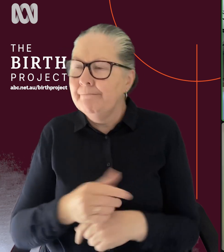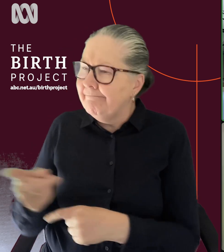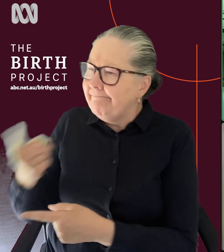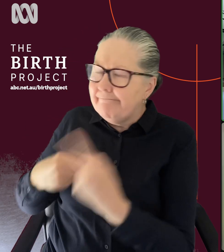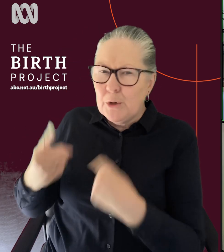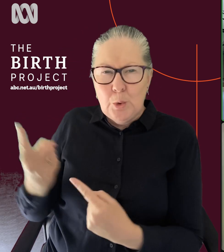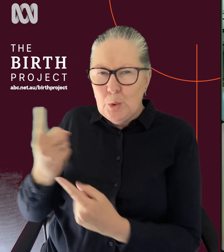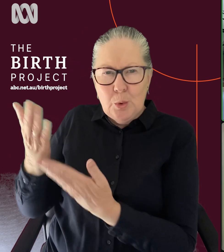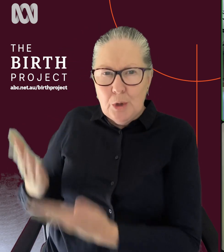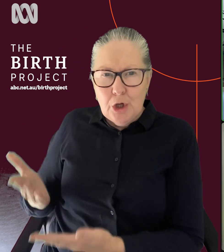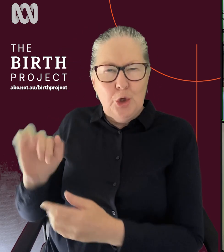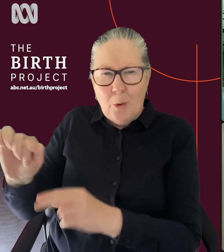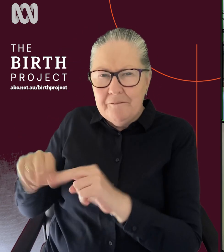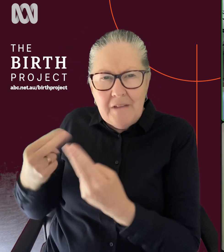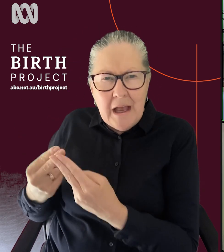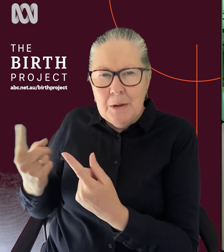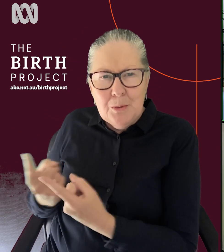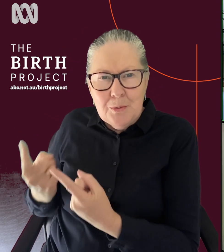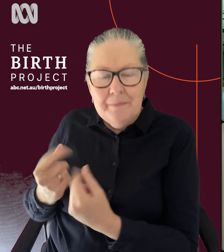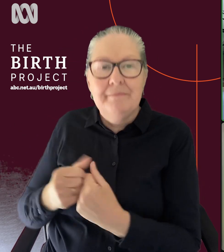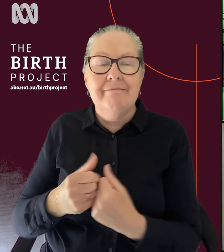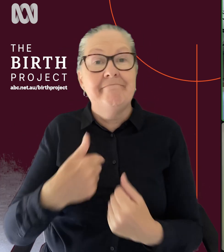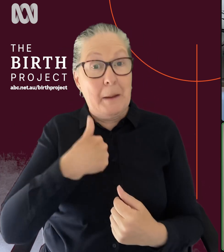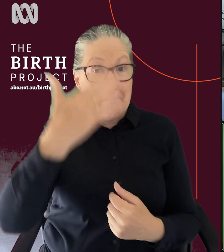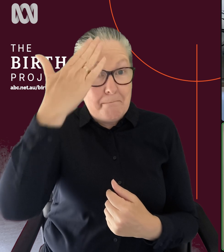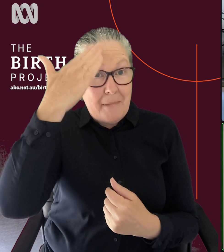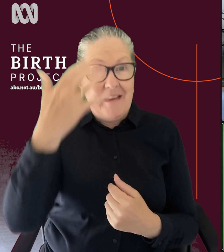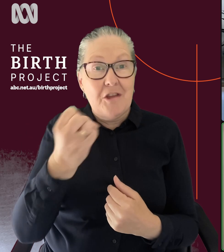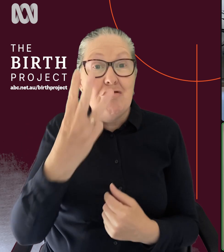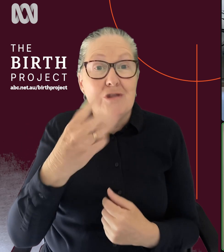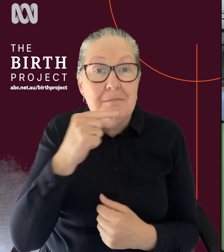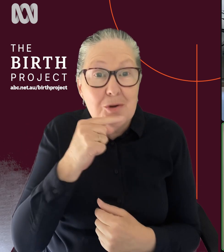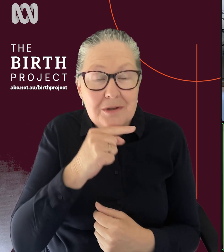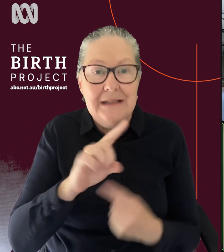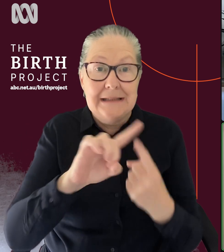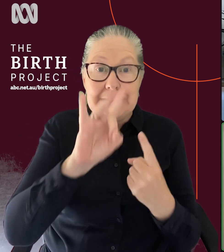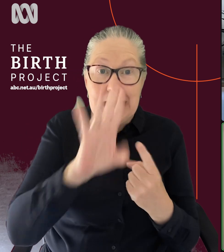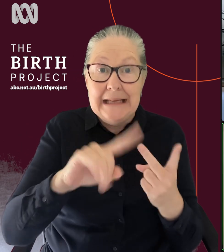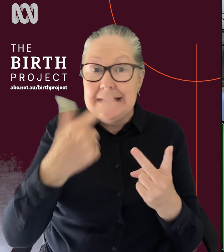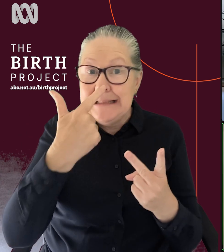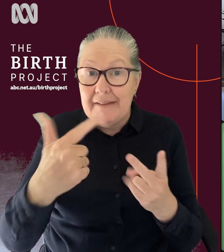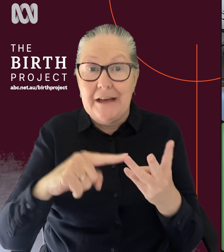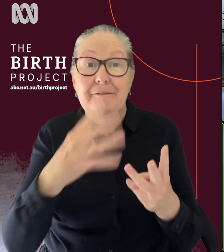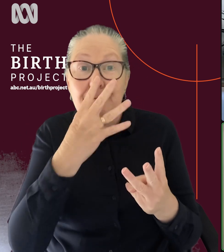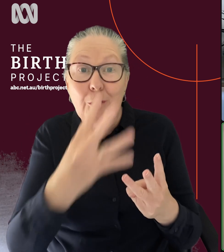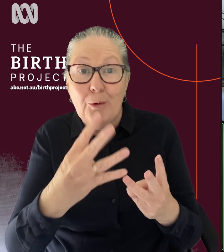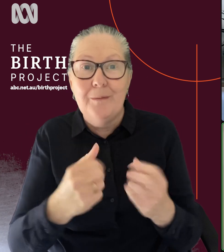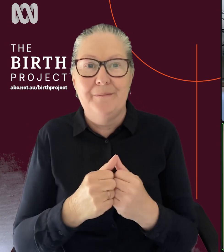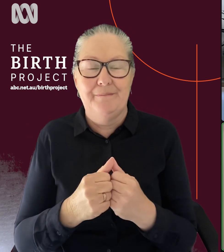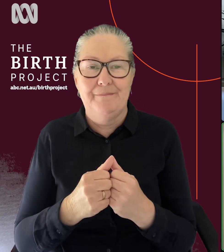about who you are and who's in your family. Yep, so I'm a mother to three boys and they're 10, 7 and 4. And